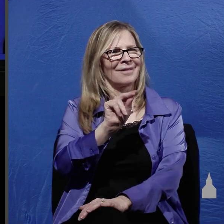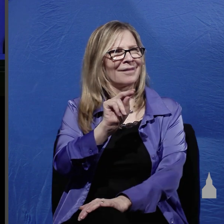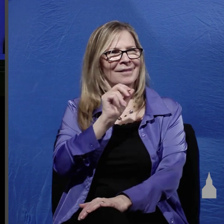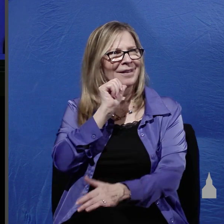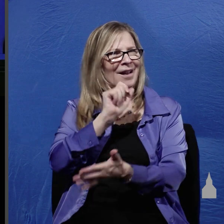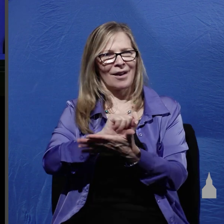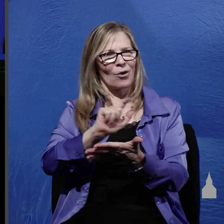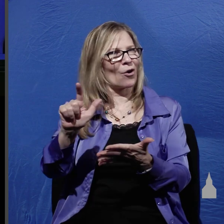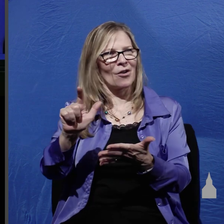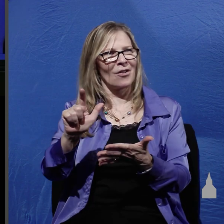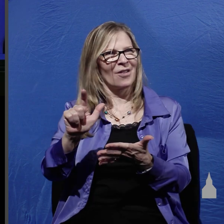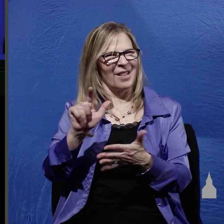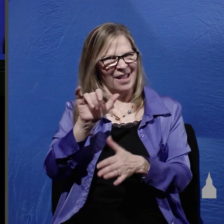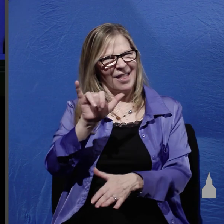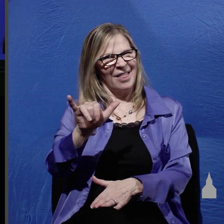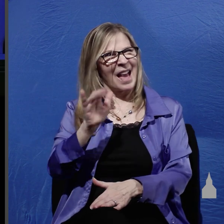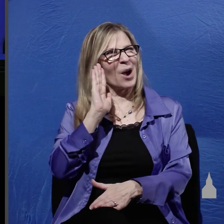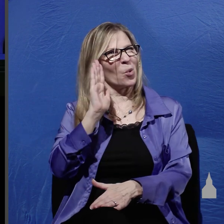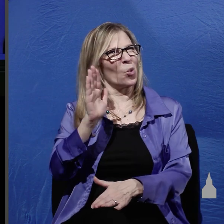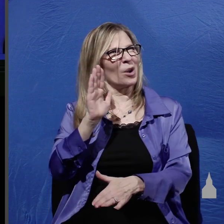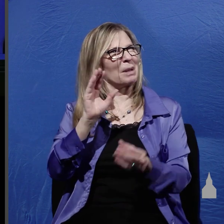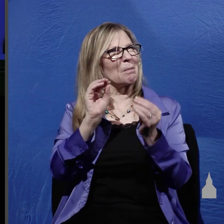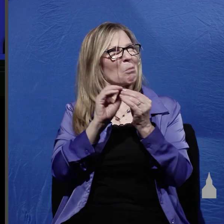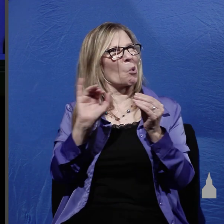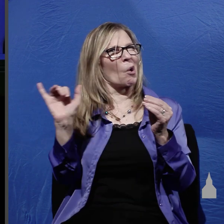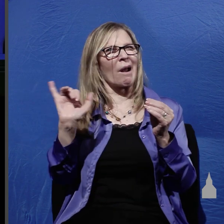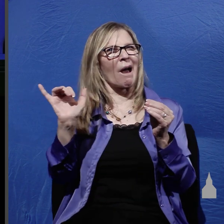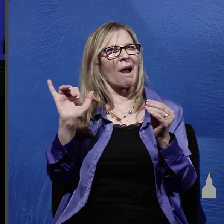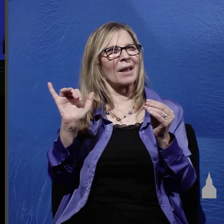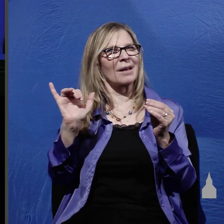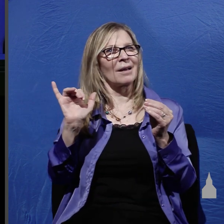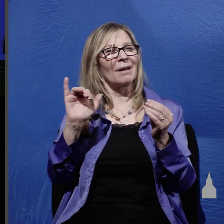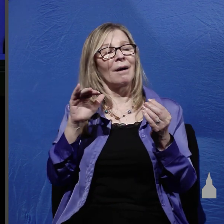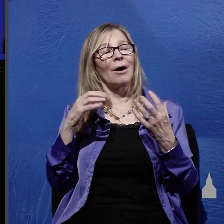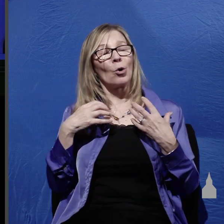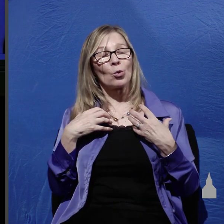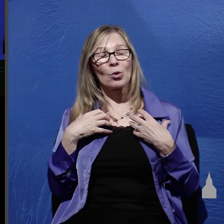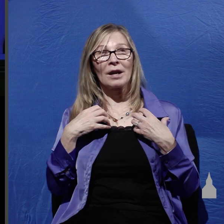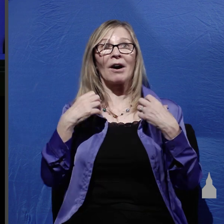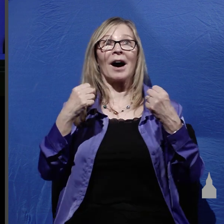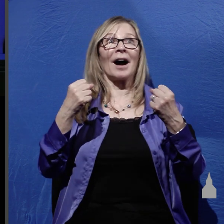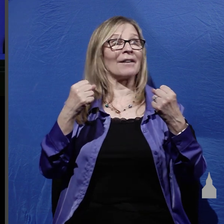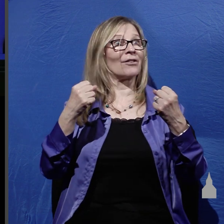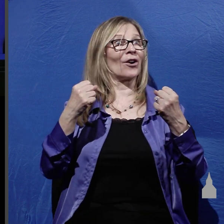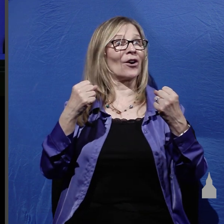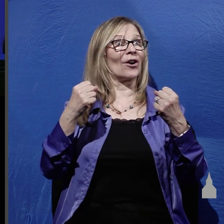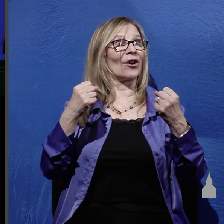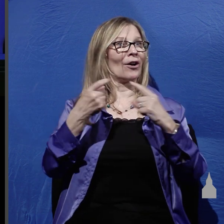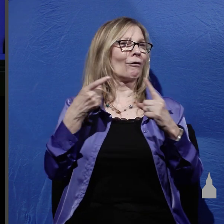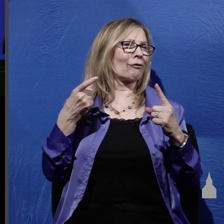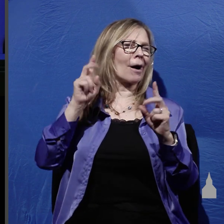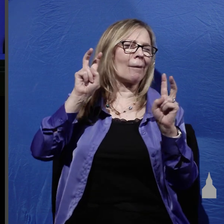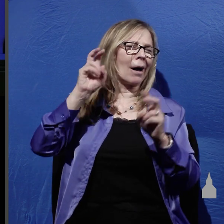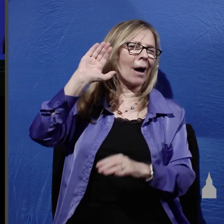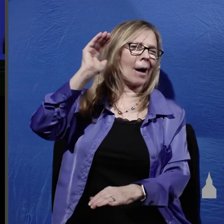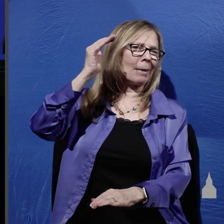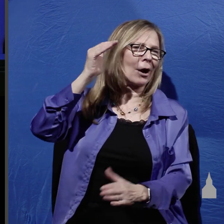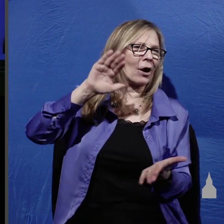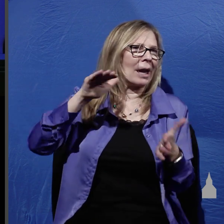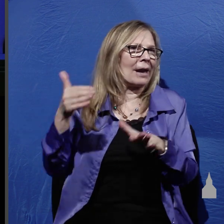all that would have been a resuscitation that would have been a reviving that would have been a recovery from an apparent but not real death